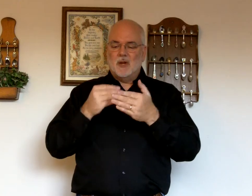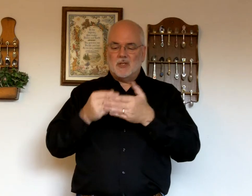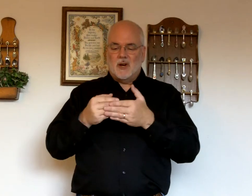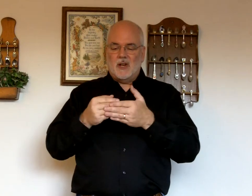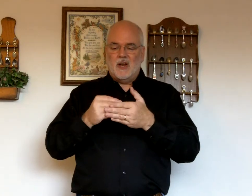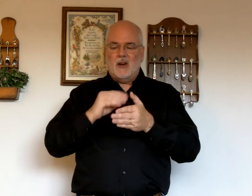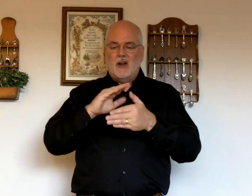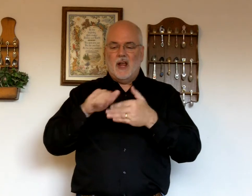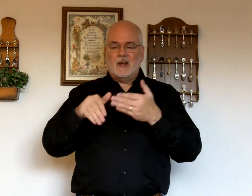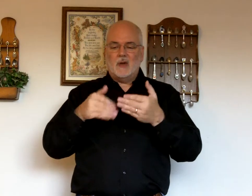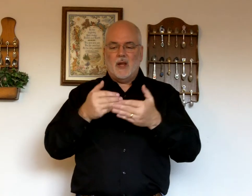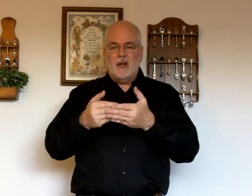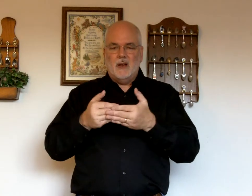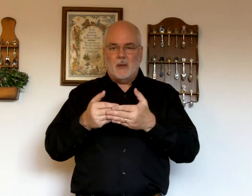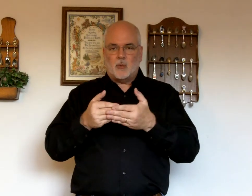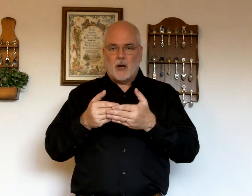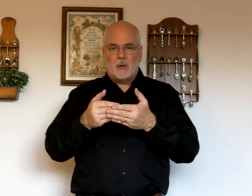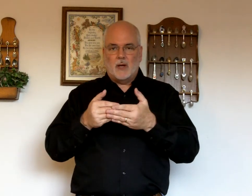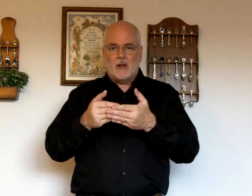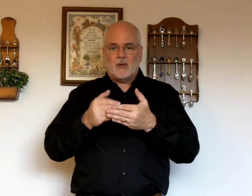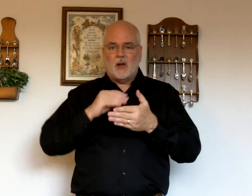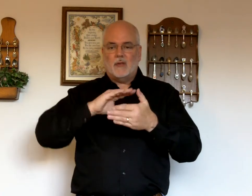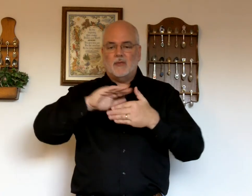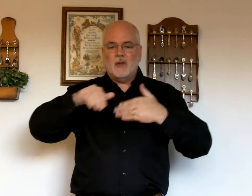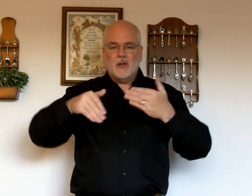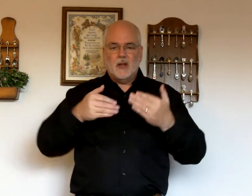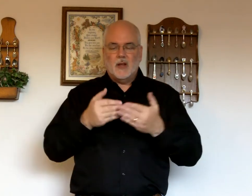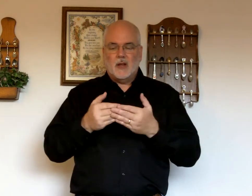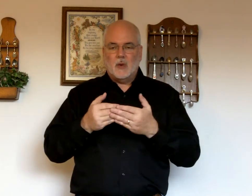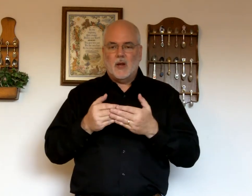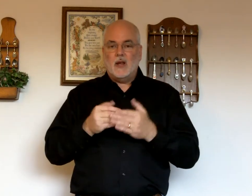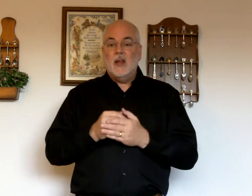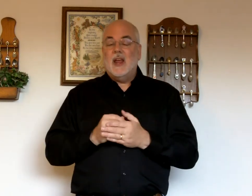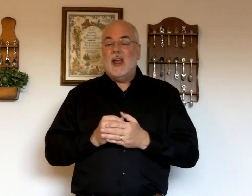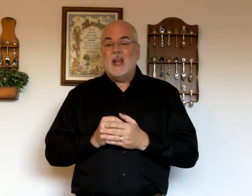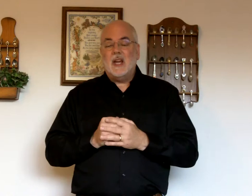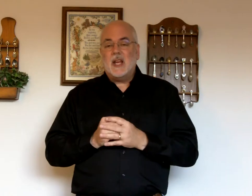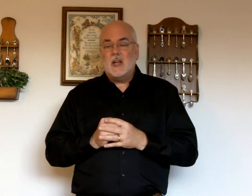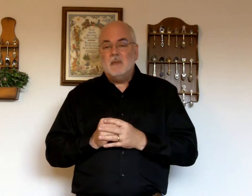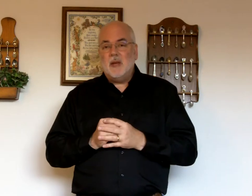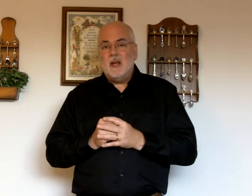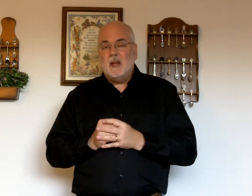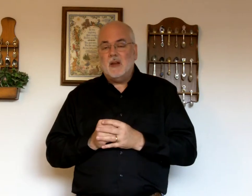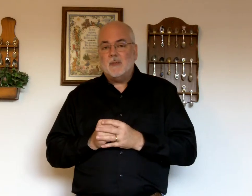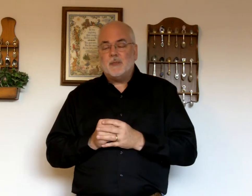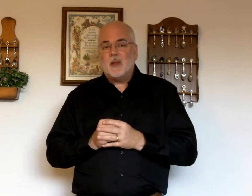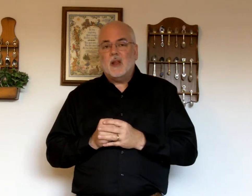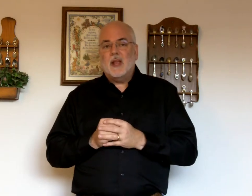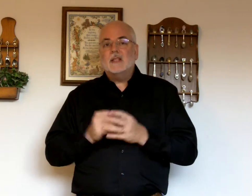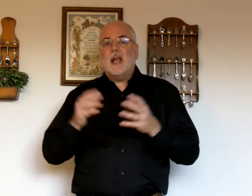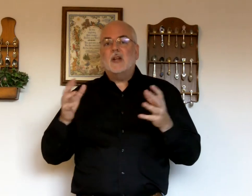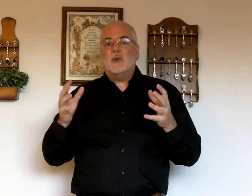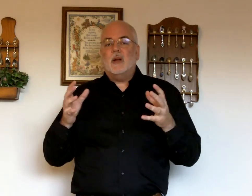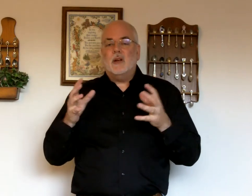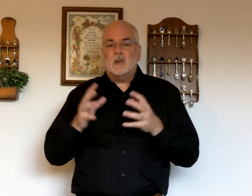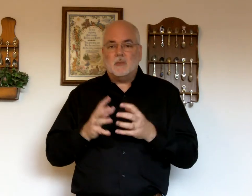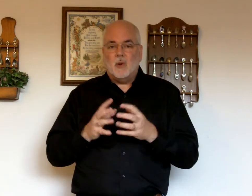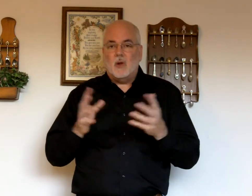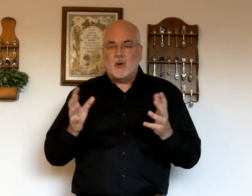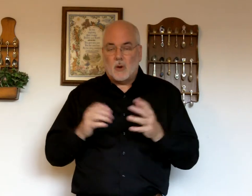you start here, and you end up right where you left off. Okay. And it can be exaggerated, or small, or